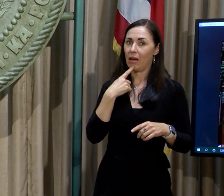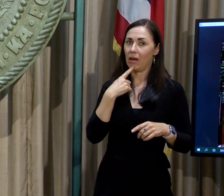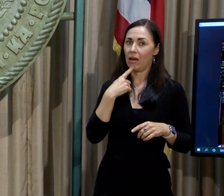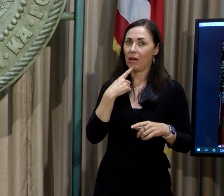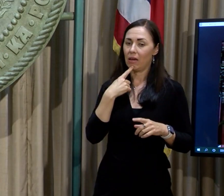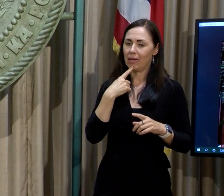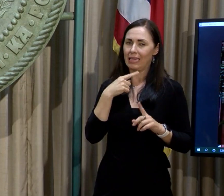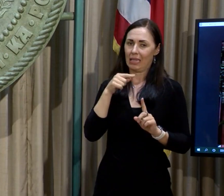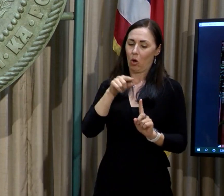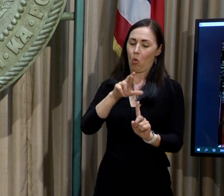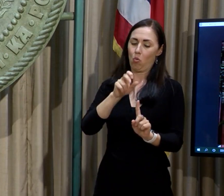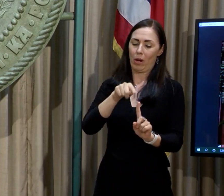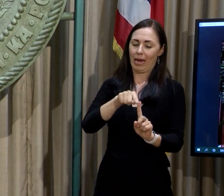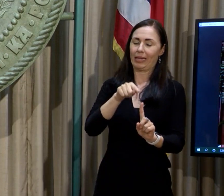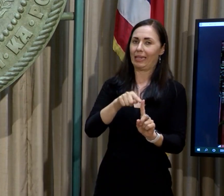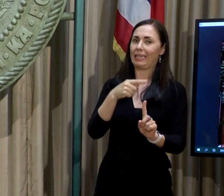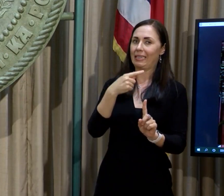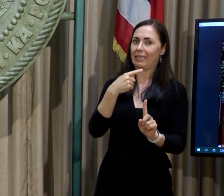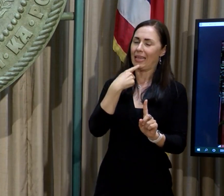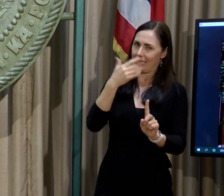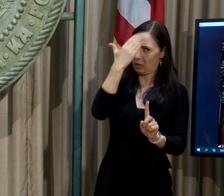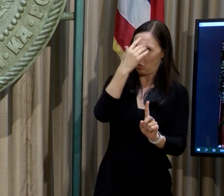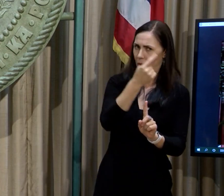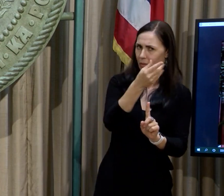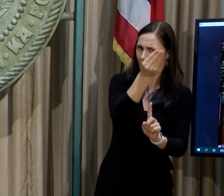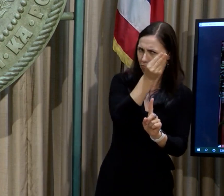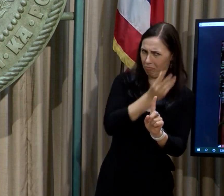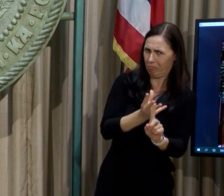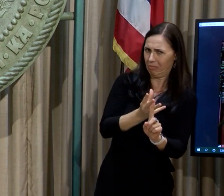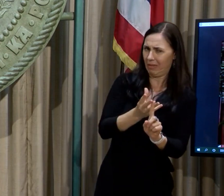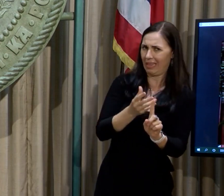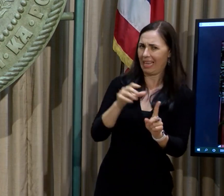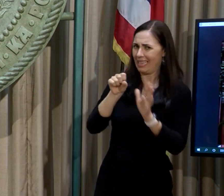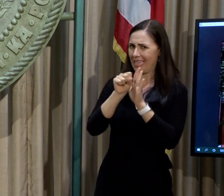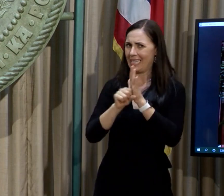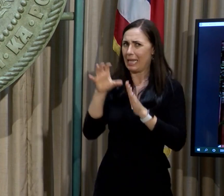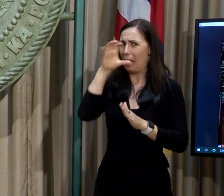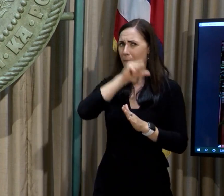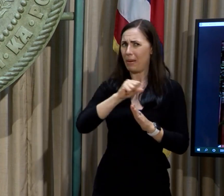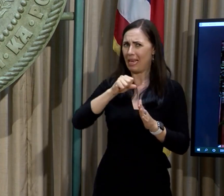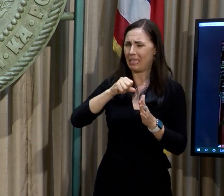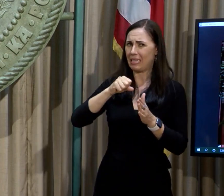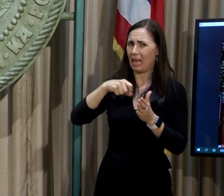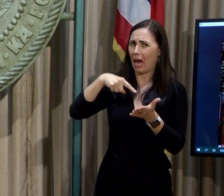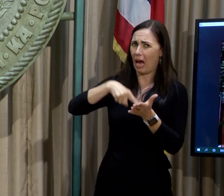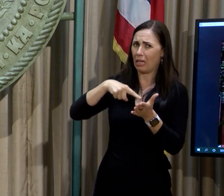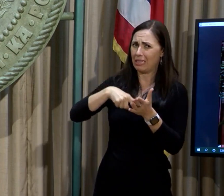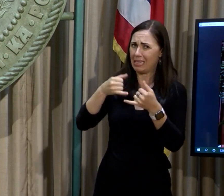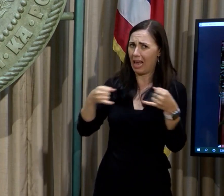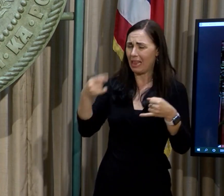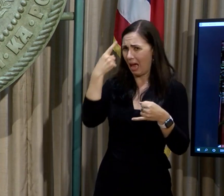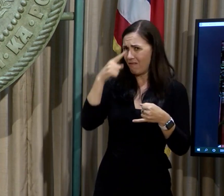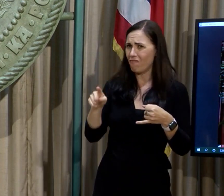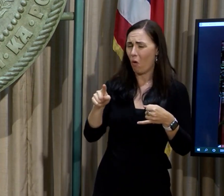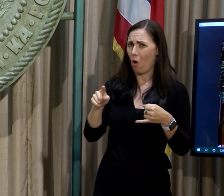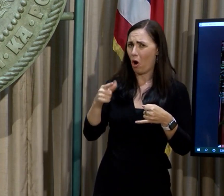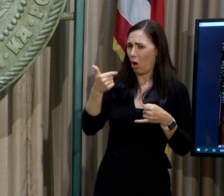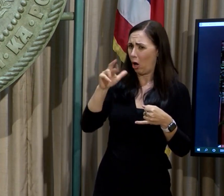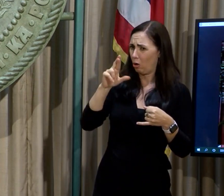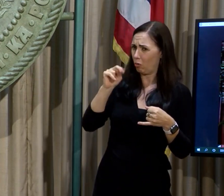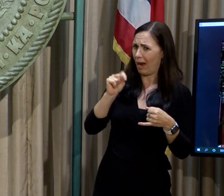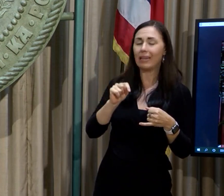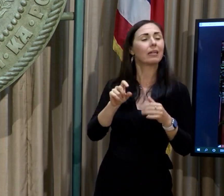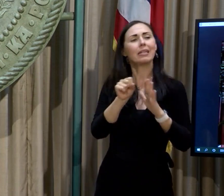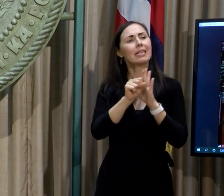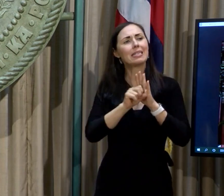has a source that says the state may have missed a deadline for a grant application. Yeah. It's really responsible. Yeah,